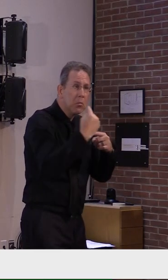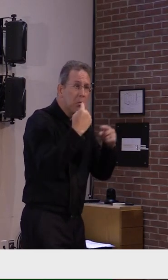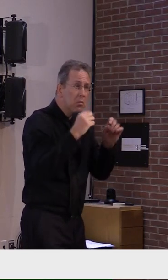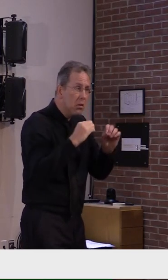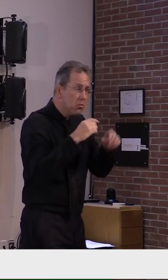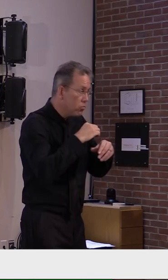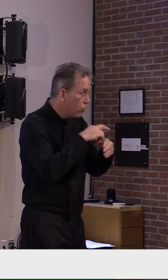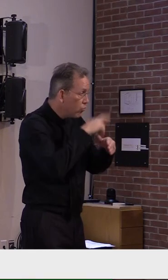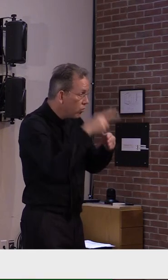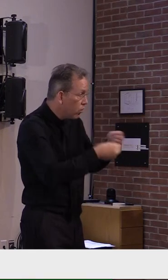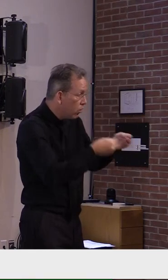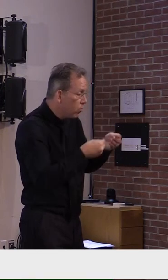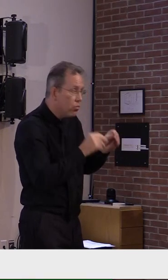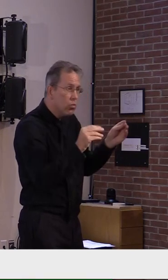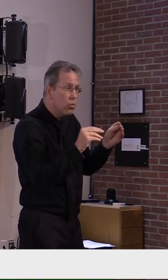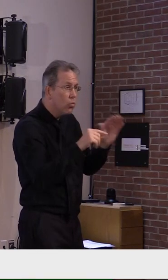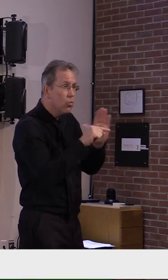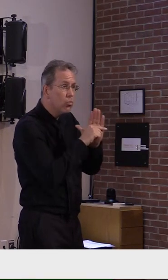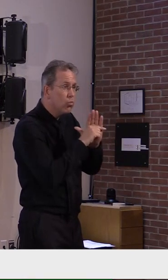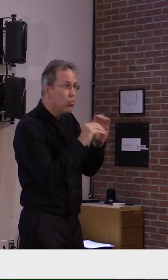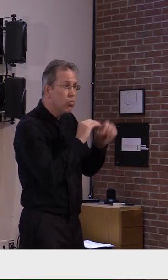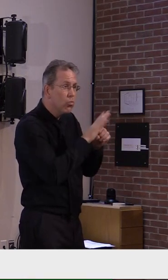So it can be an abbreviated process.